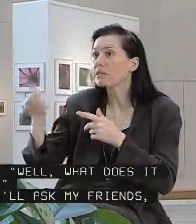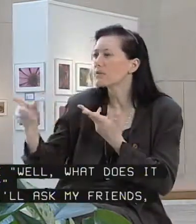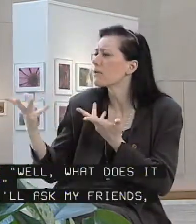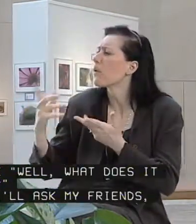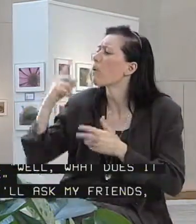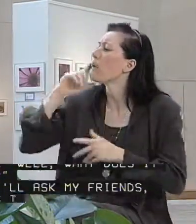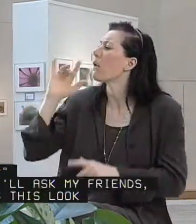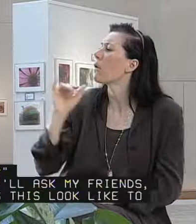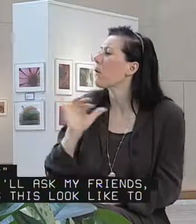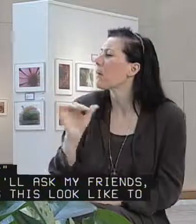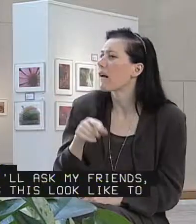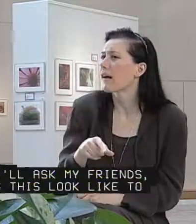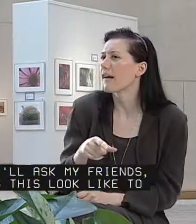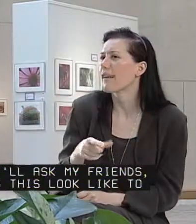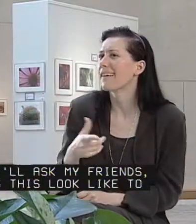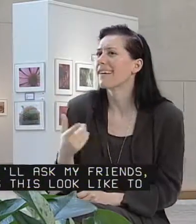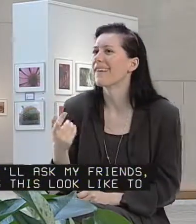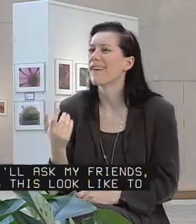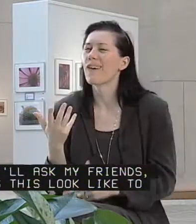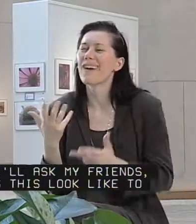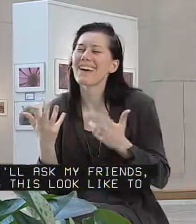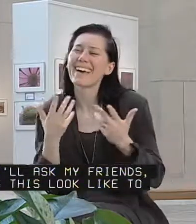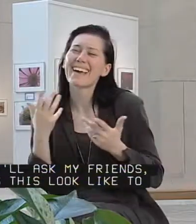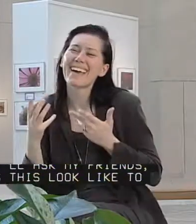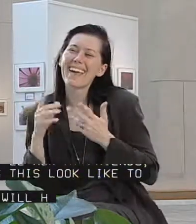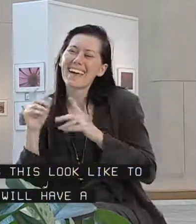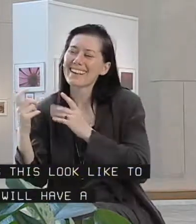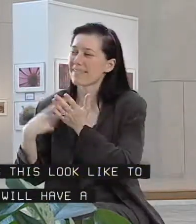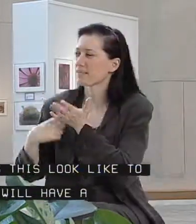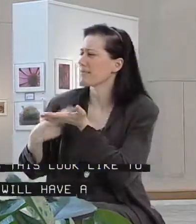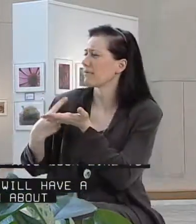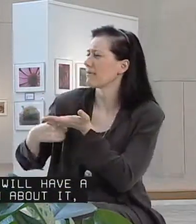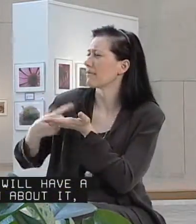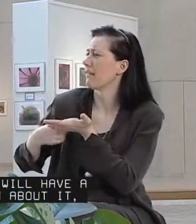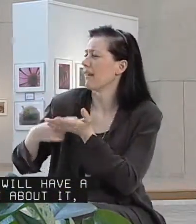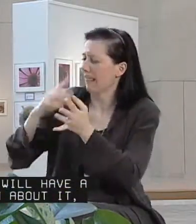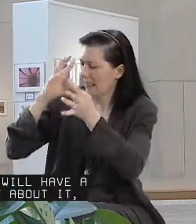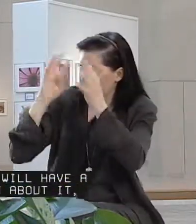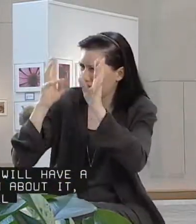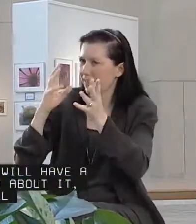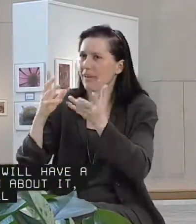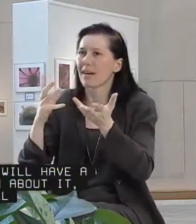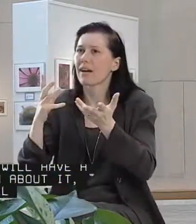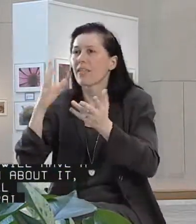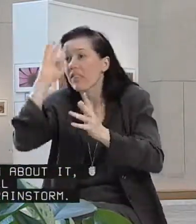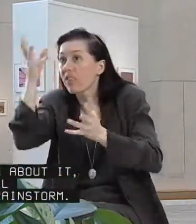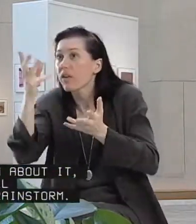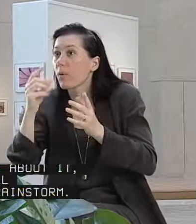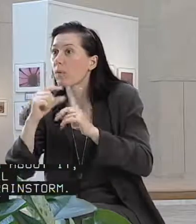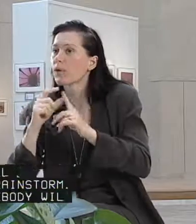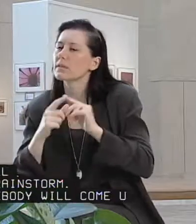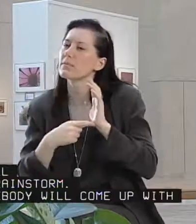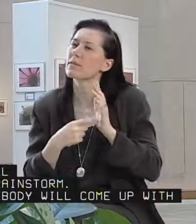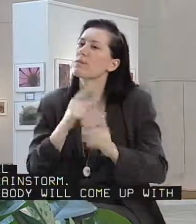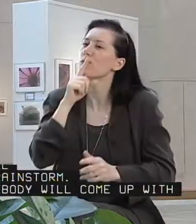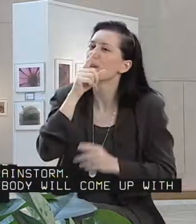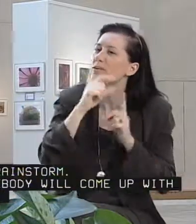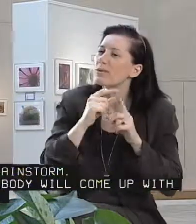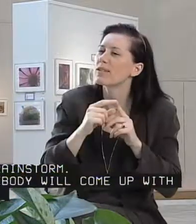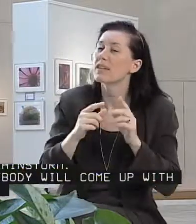friends, what does this look like to you? And so we'll have a discussion about it and we'll sort of brainstorm. Maybe somebody will come up with a word. Or sometimes I